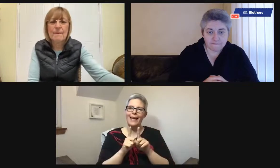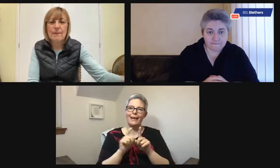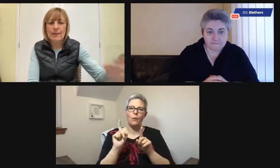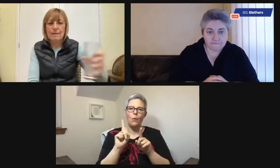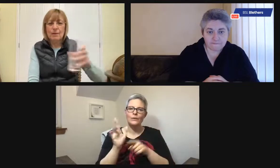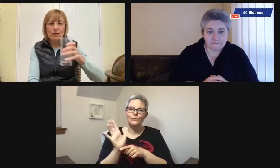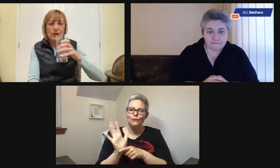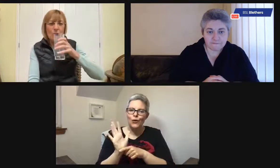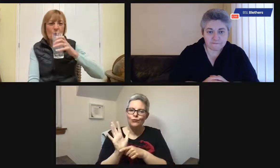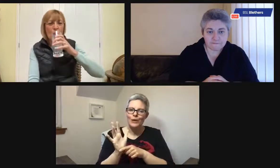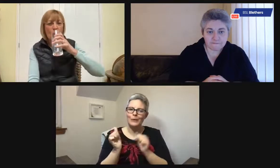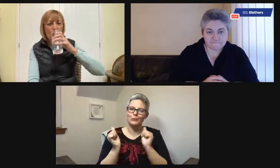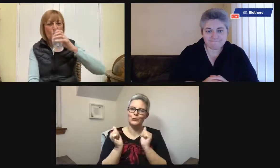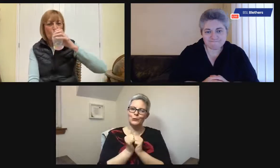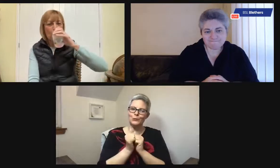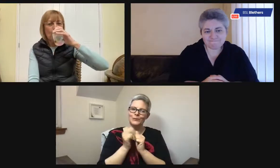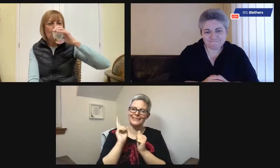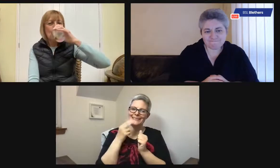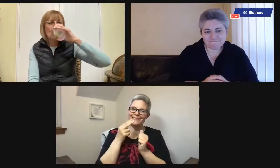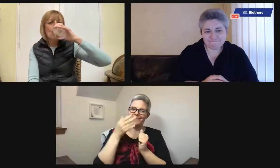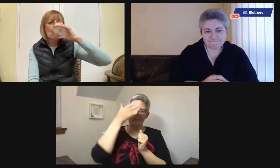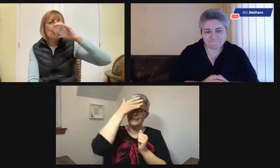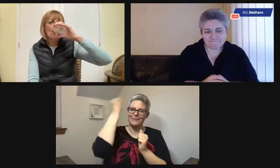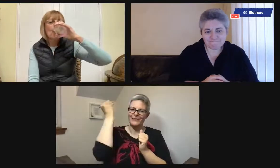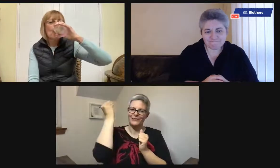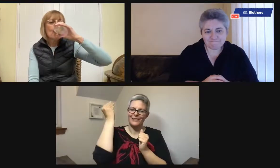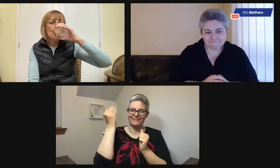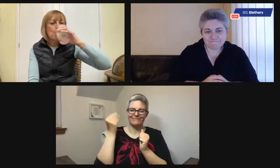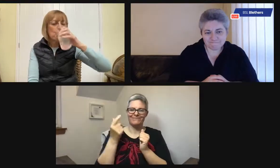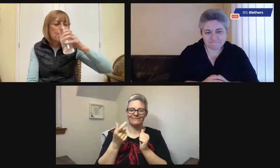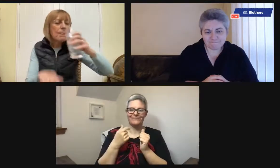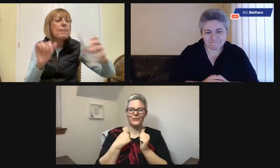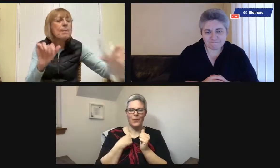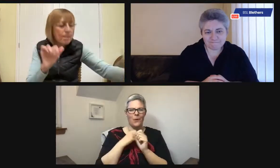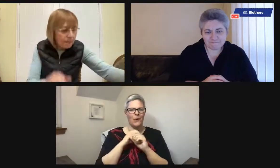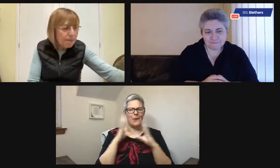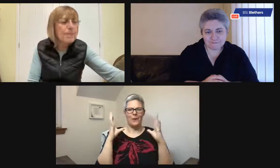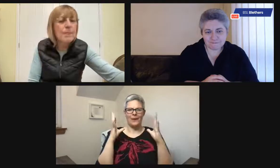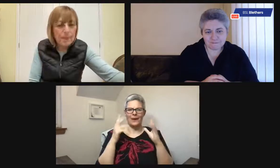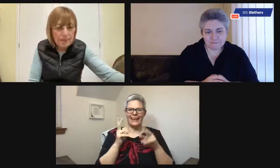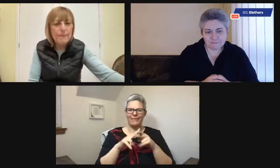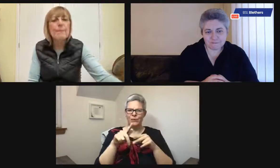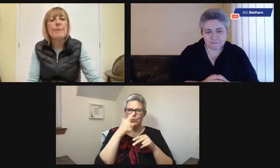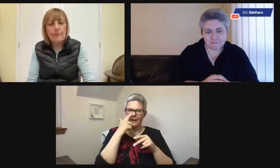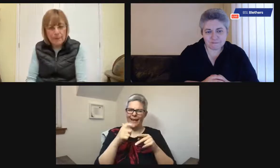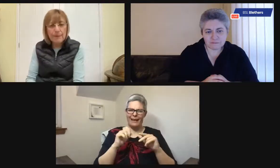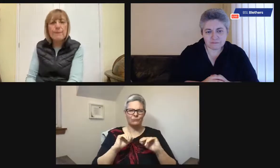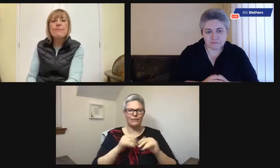Andrew, you're thinking about the kind of programs that might be suitable for your deaf person with dementia.